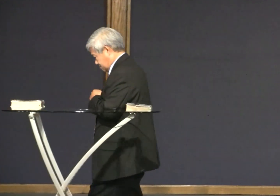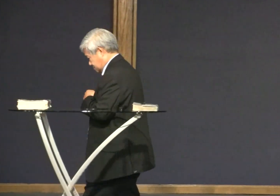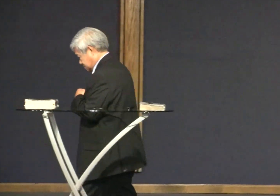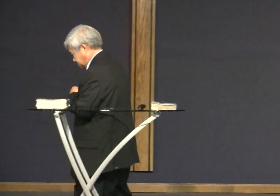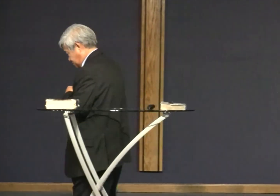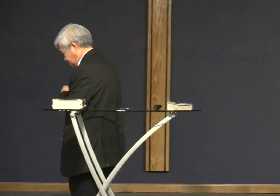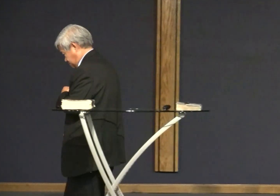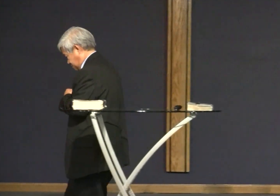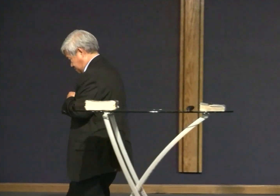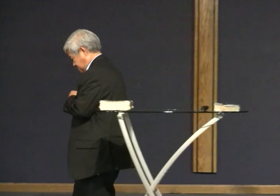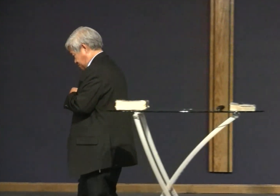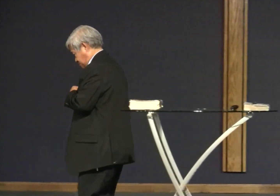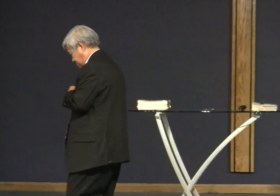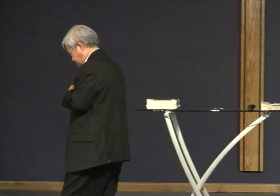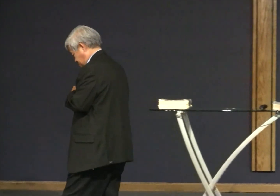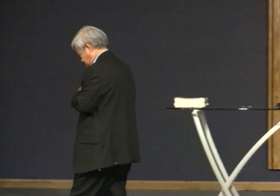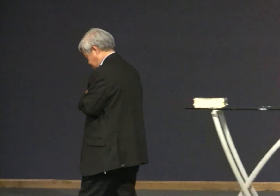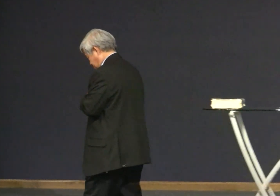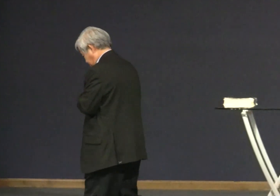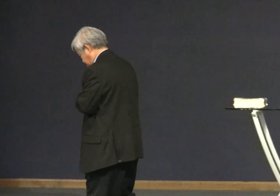in a procession